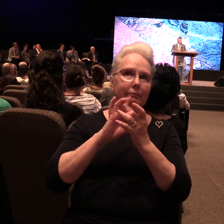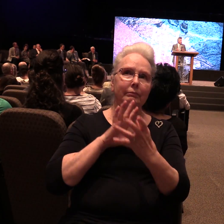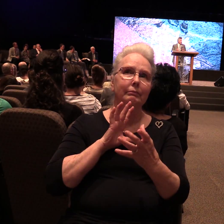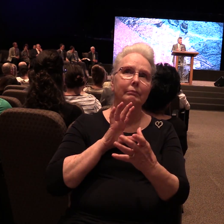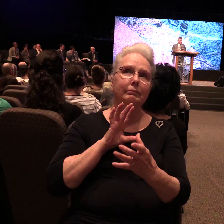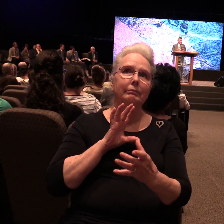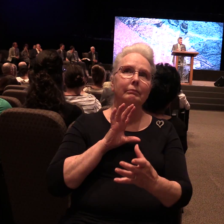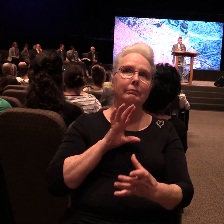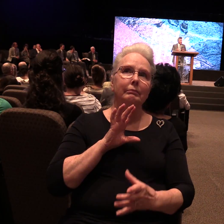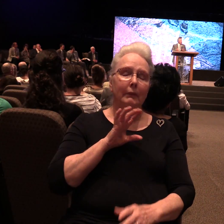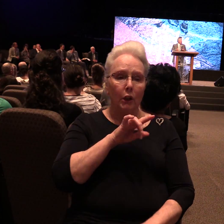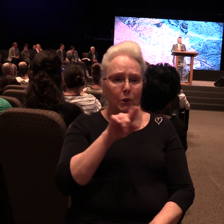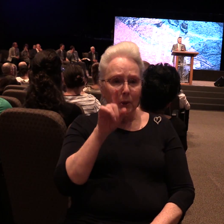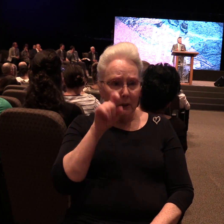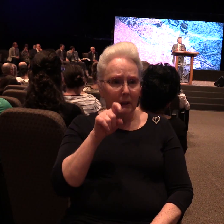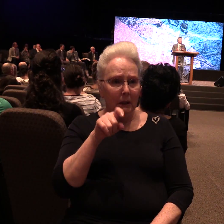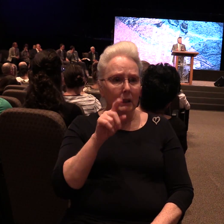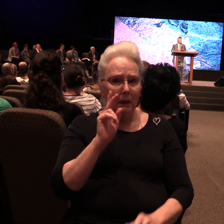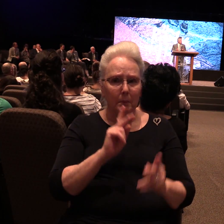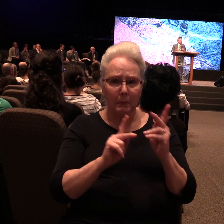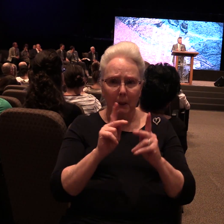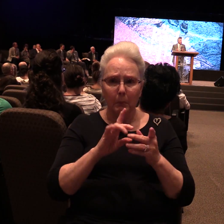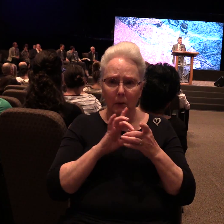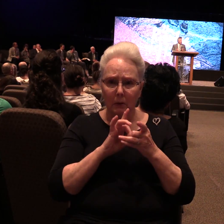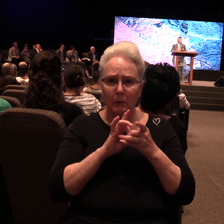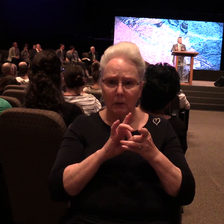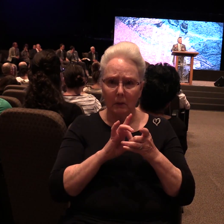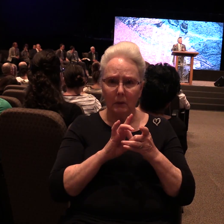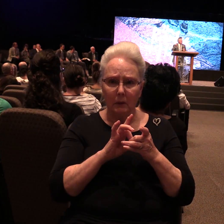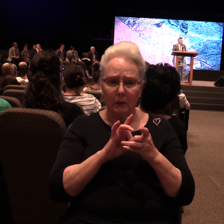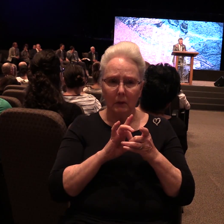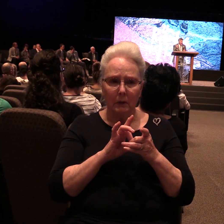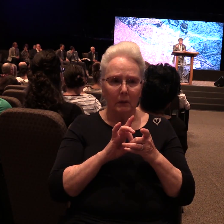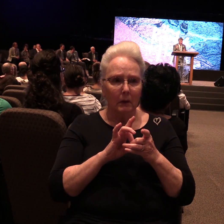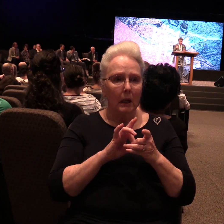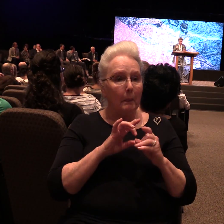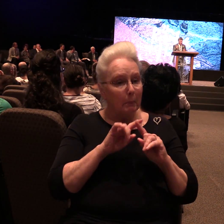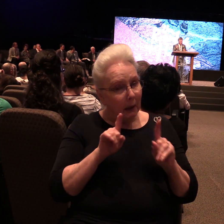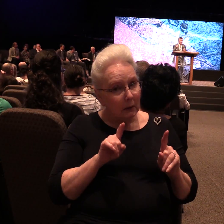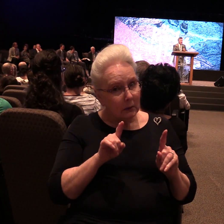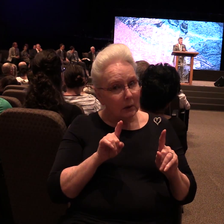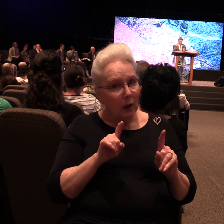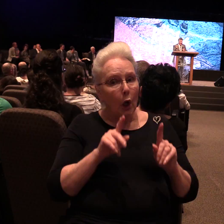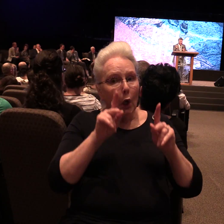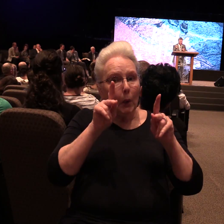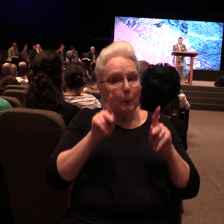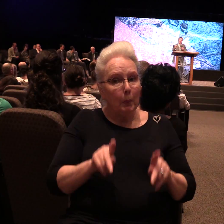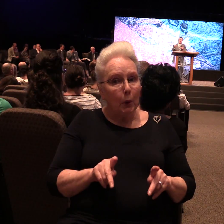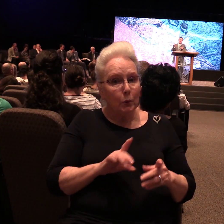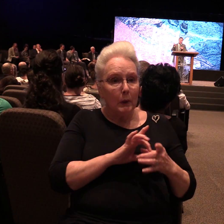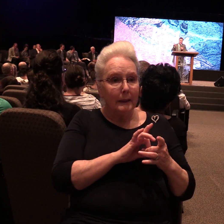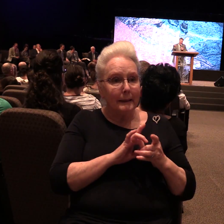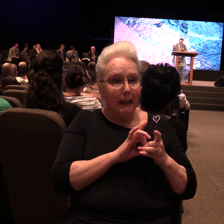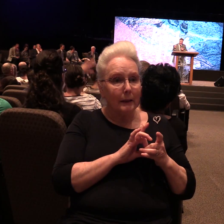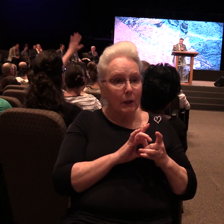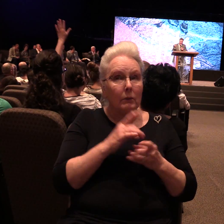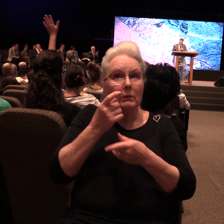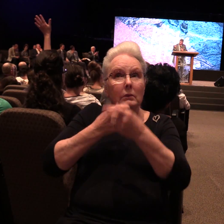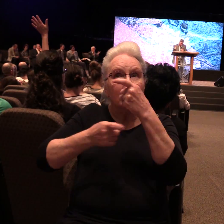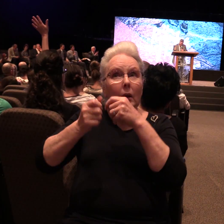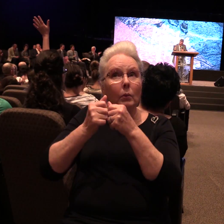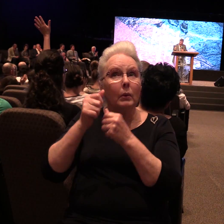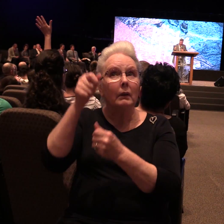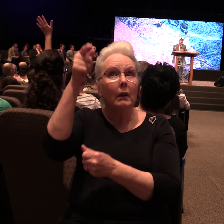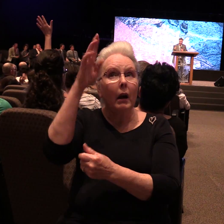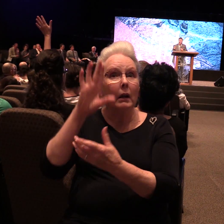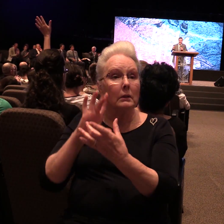in your relationship with God, A relationship with a person will never take the place of your relationship